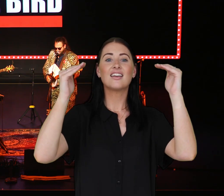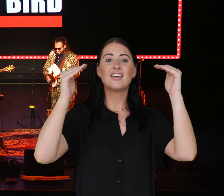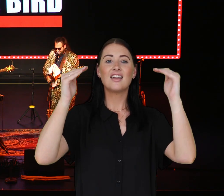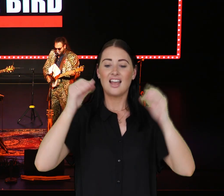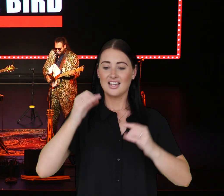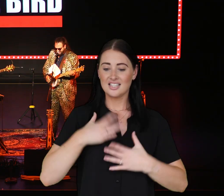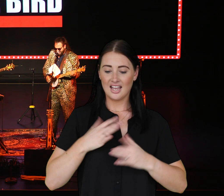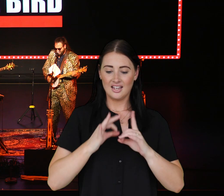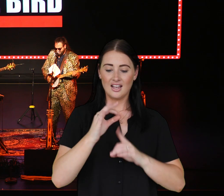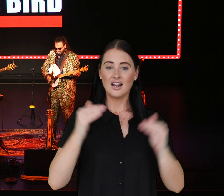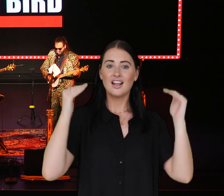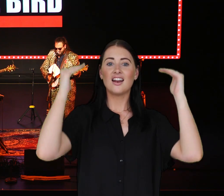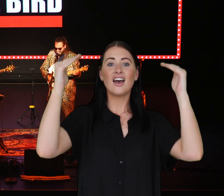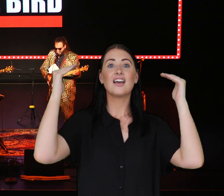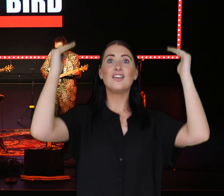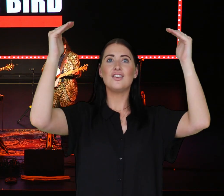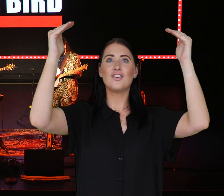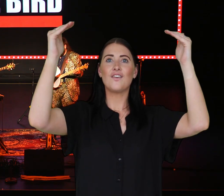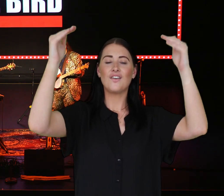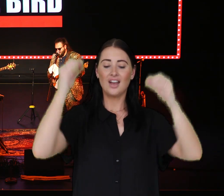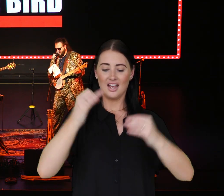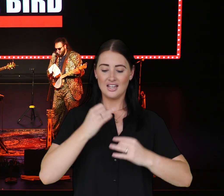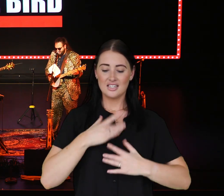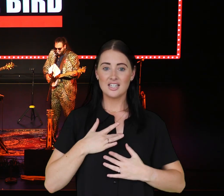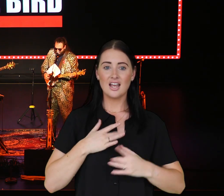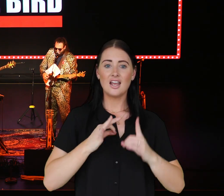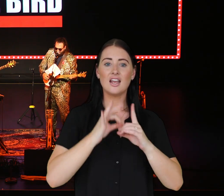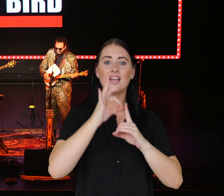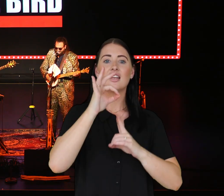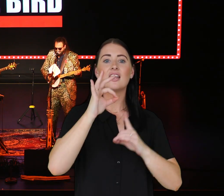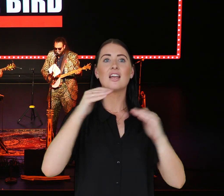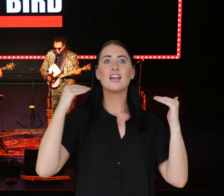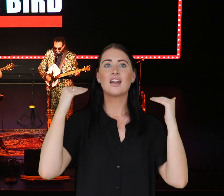taking it high taking taking it high